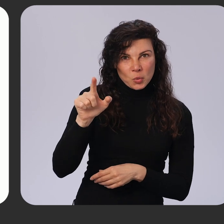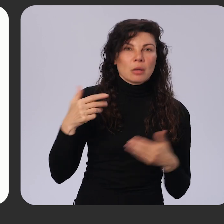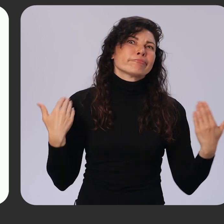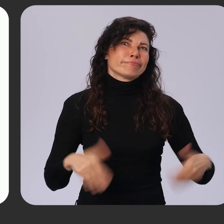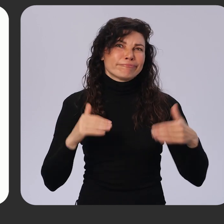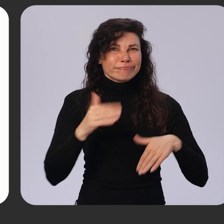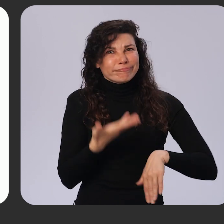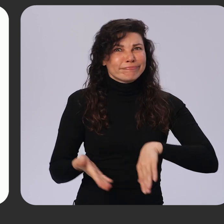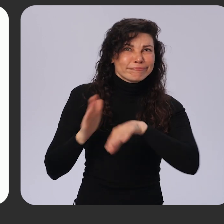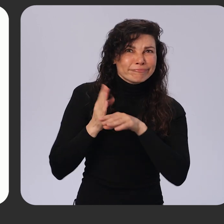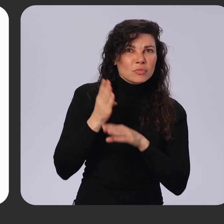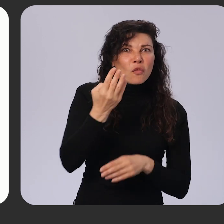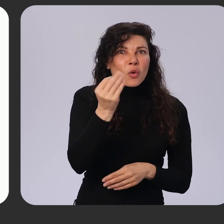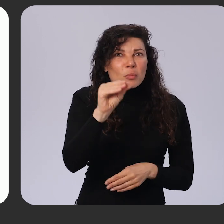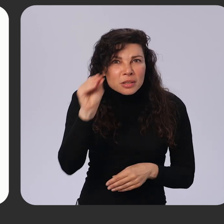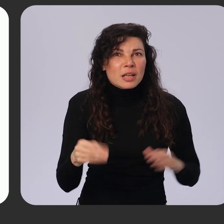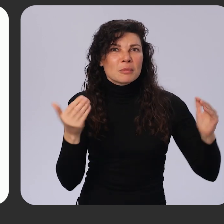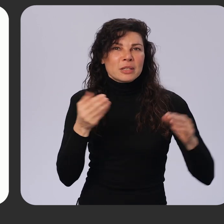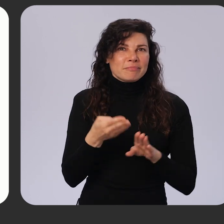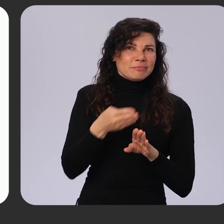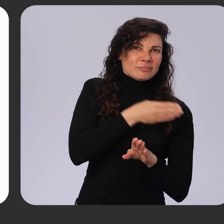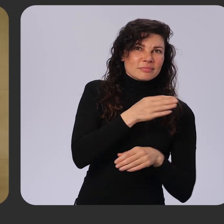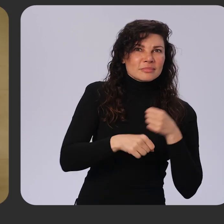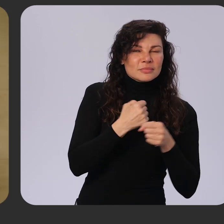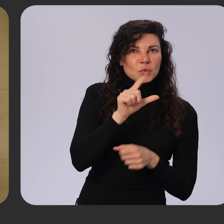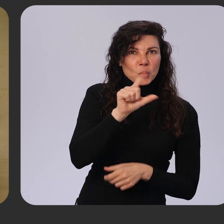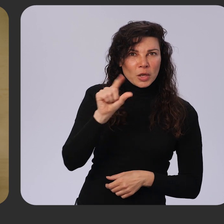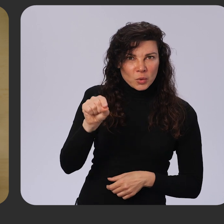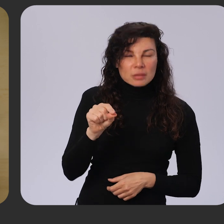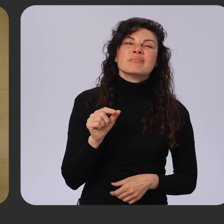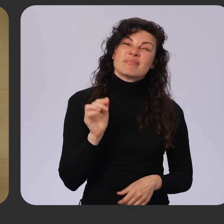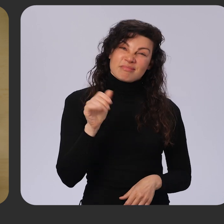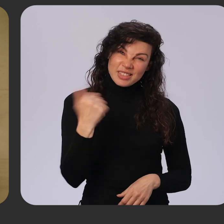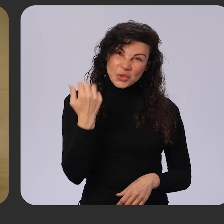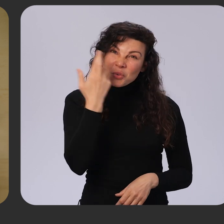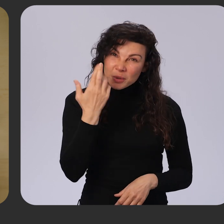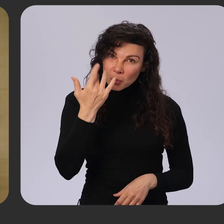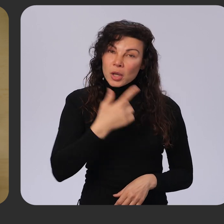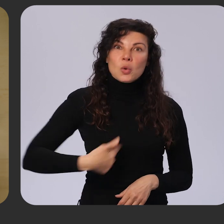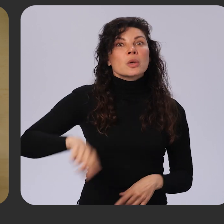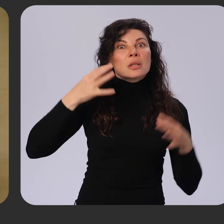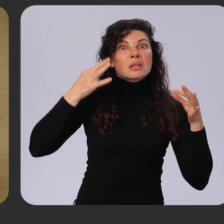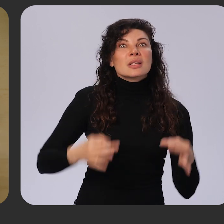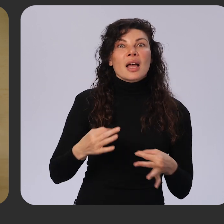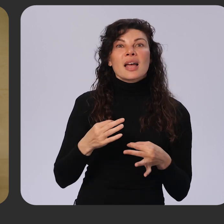over 14% compared to 2020. It's also one of the reasons we have made security our top priority